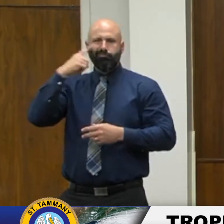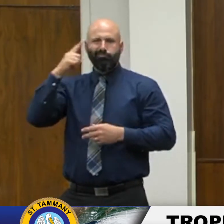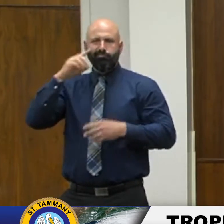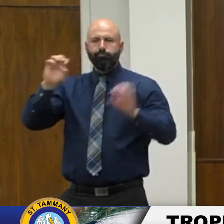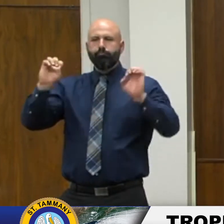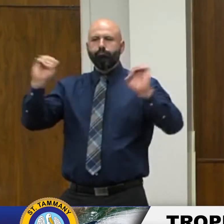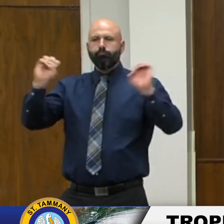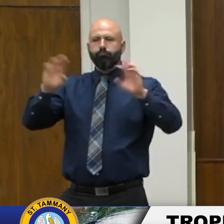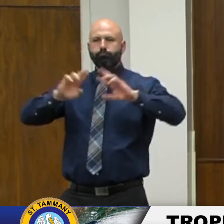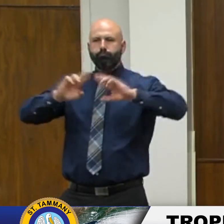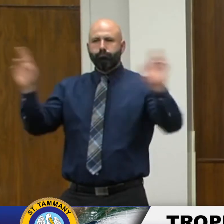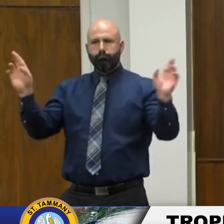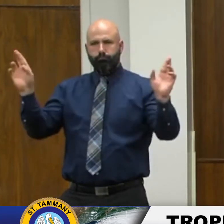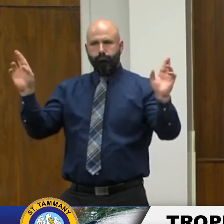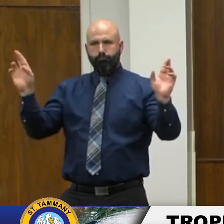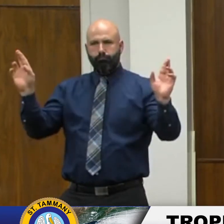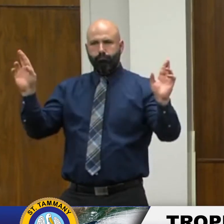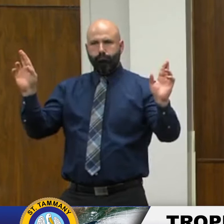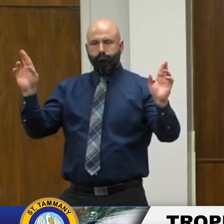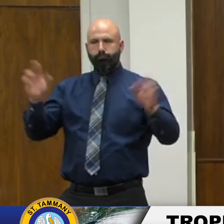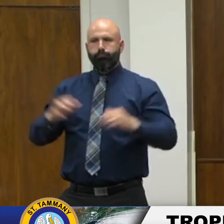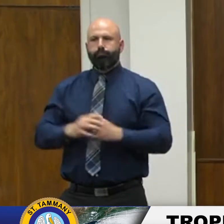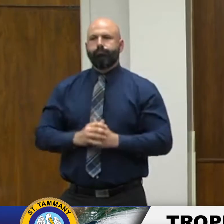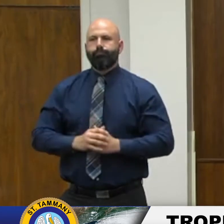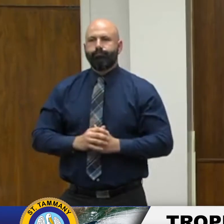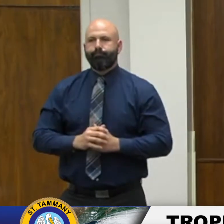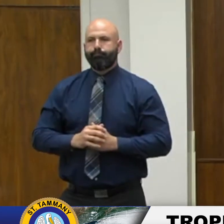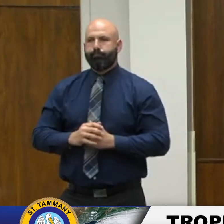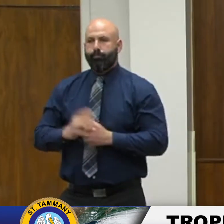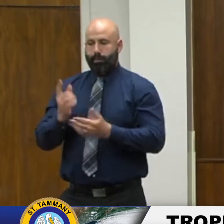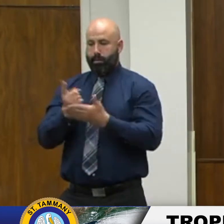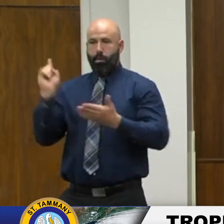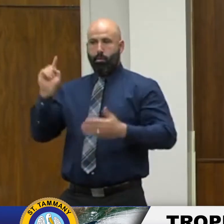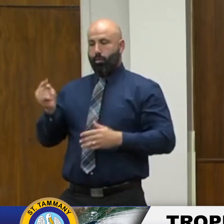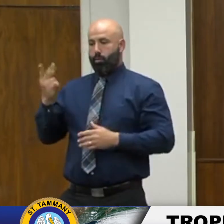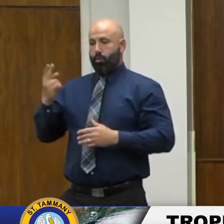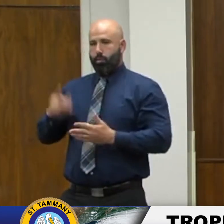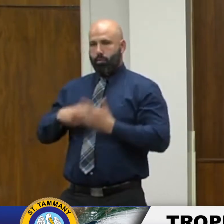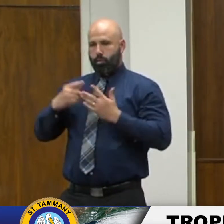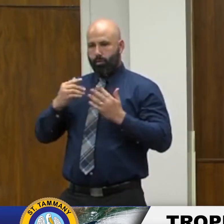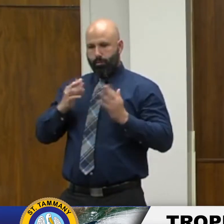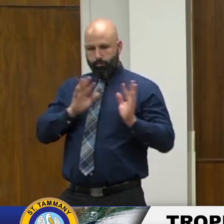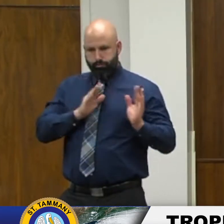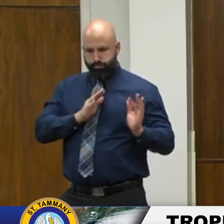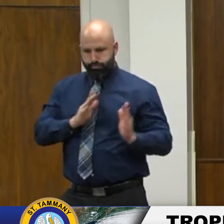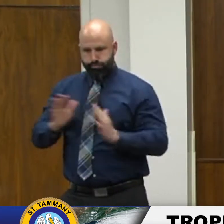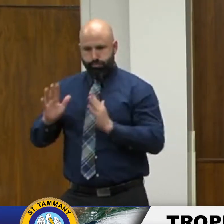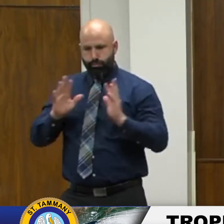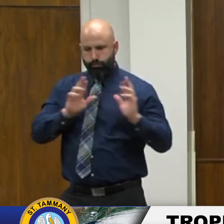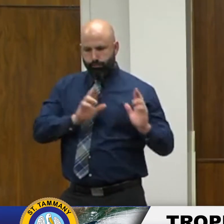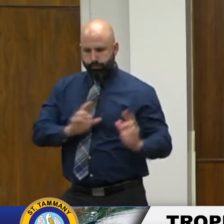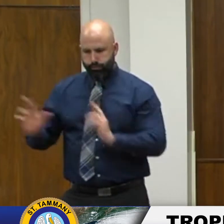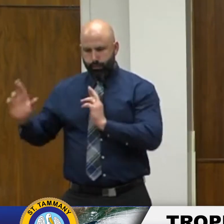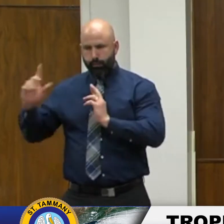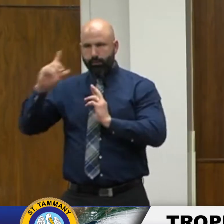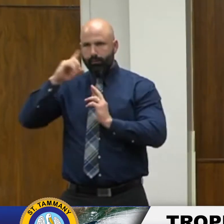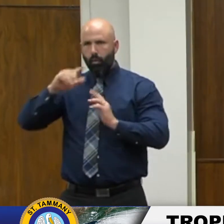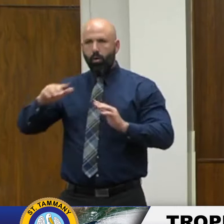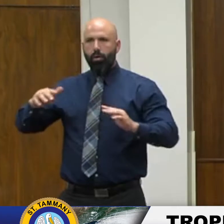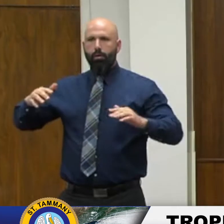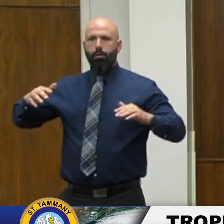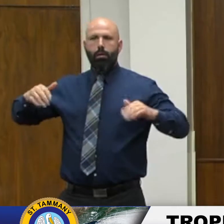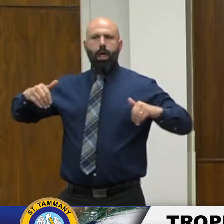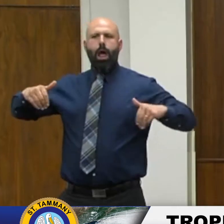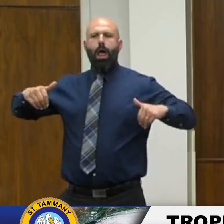preparing for since Thursday for tropical weather